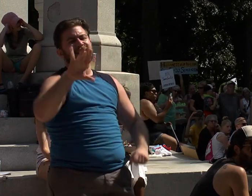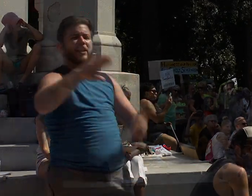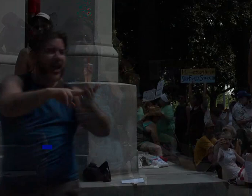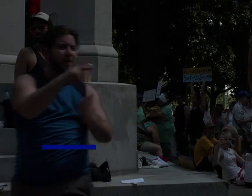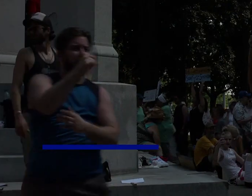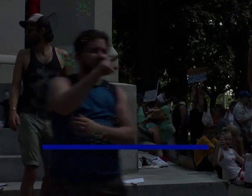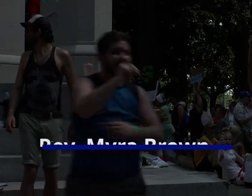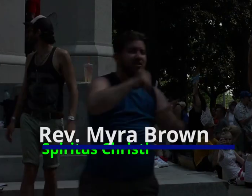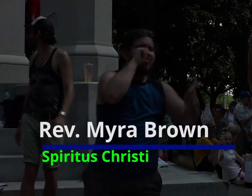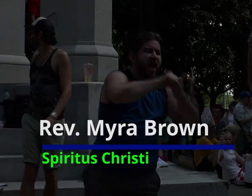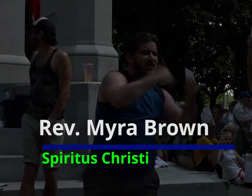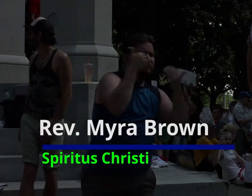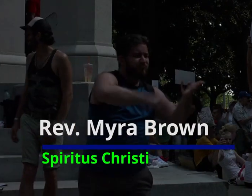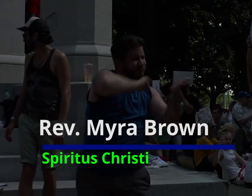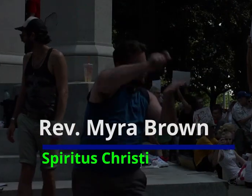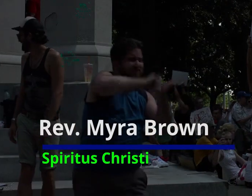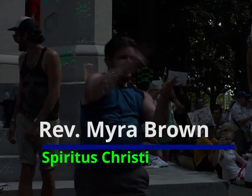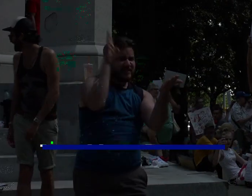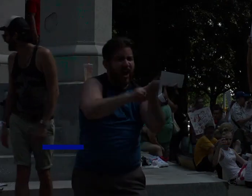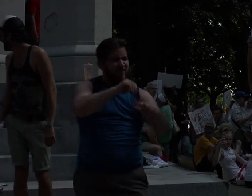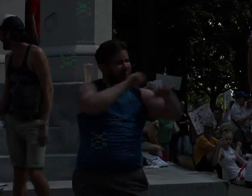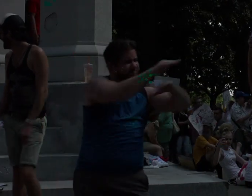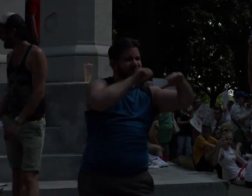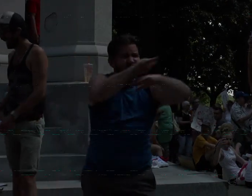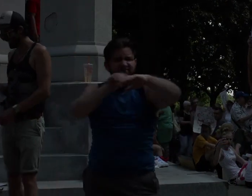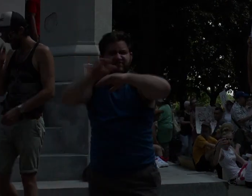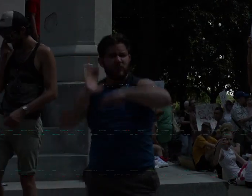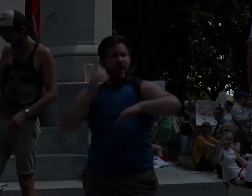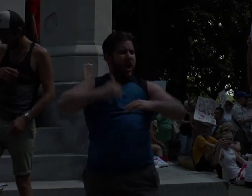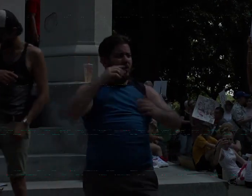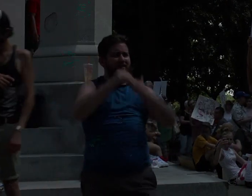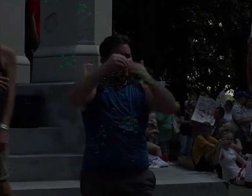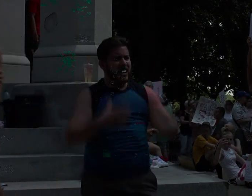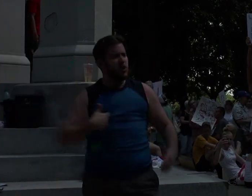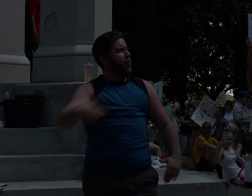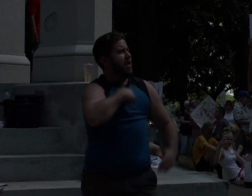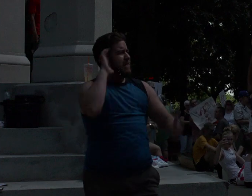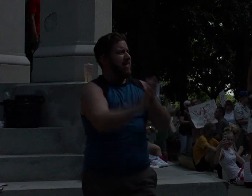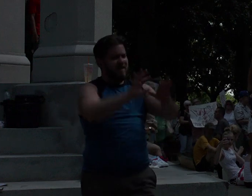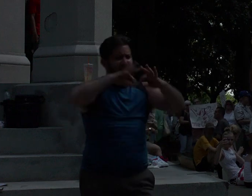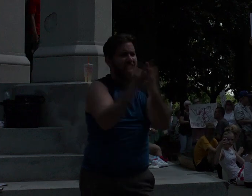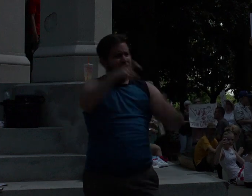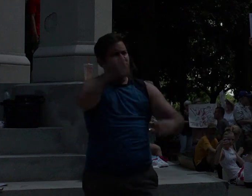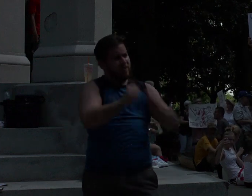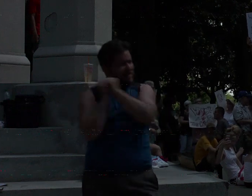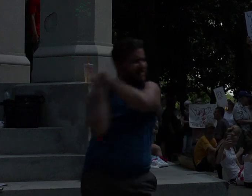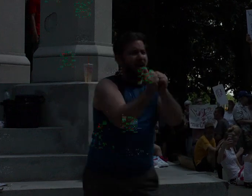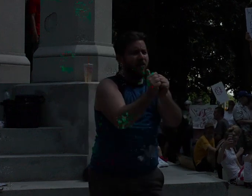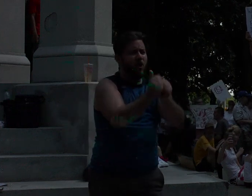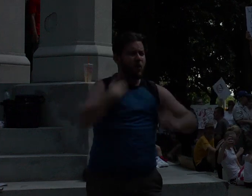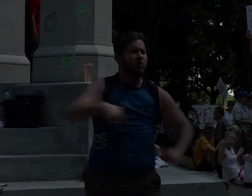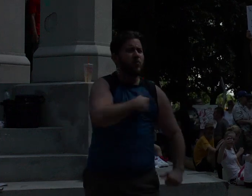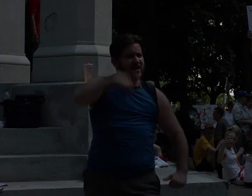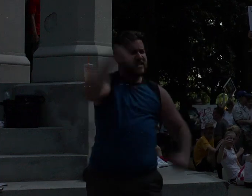deportation let's send a strong message to our leaders that we believe that families belong together and we